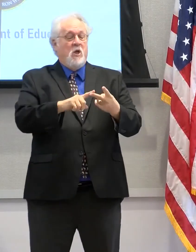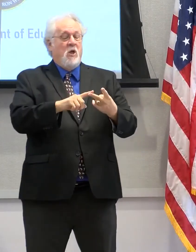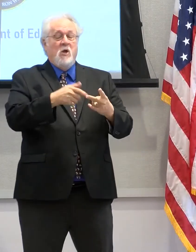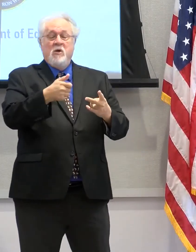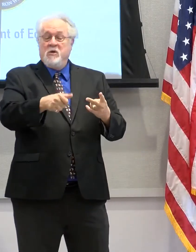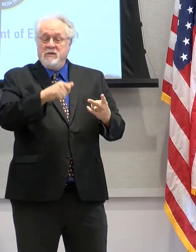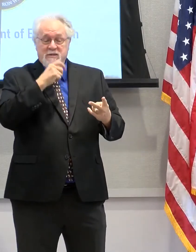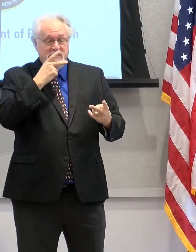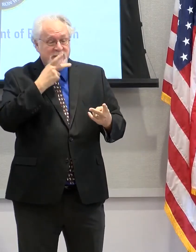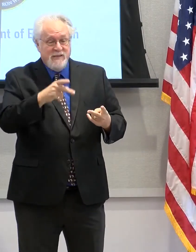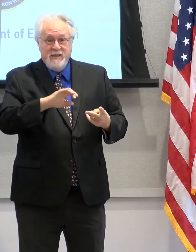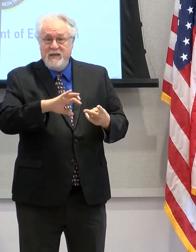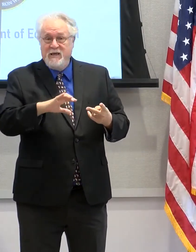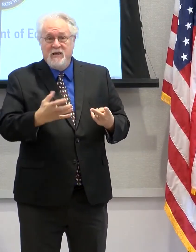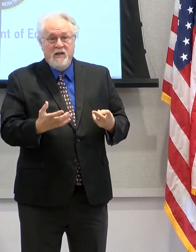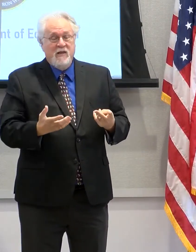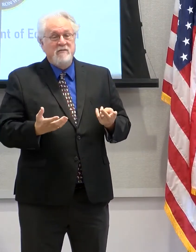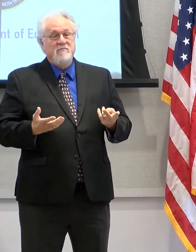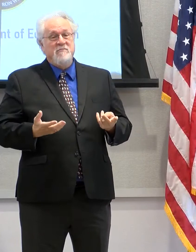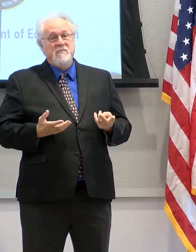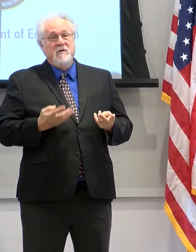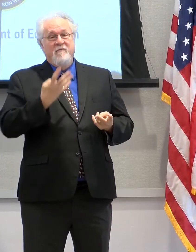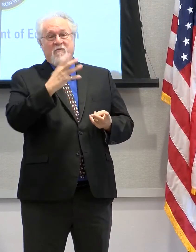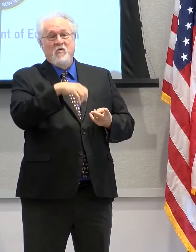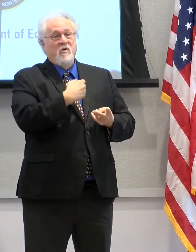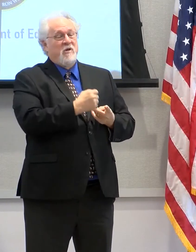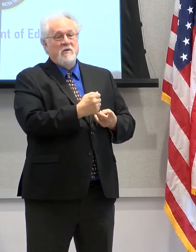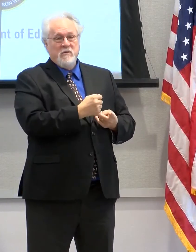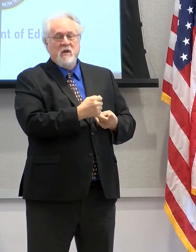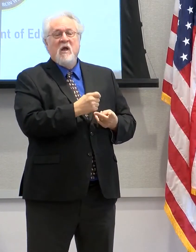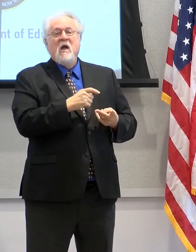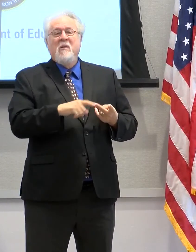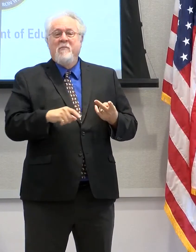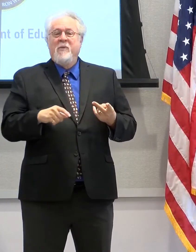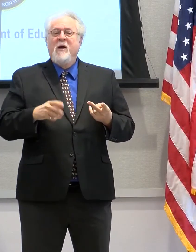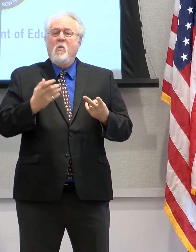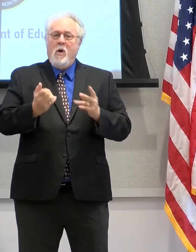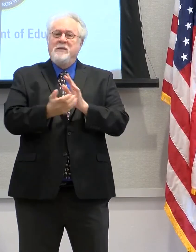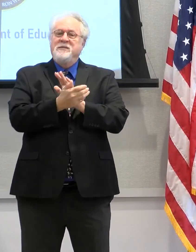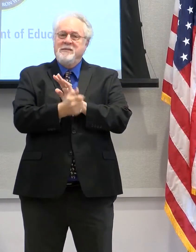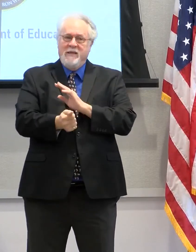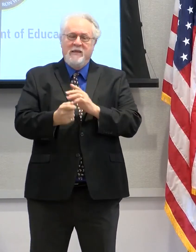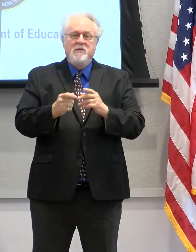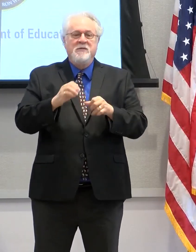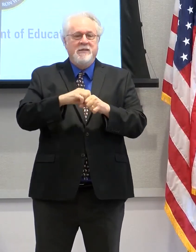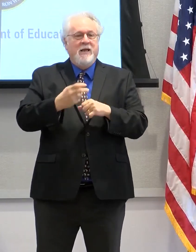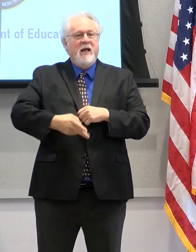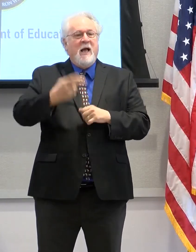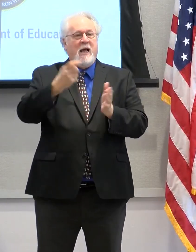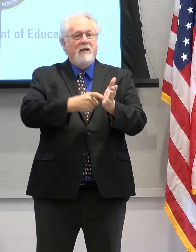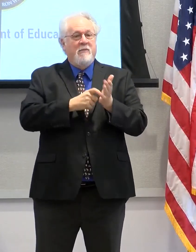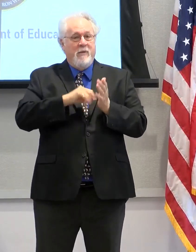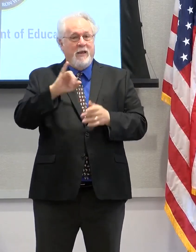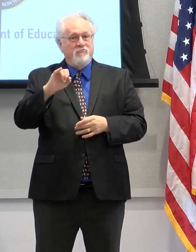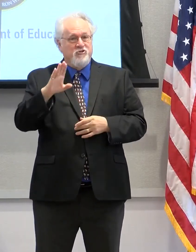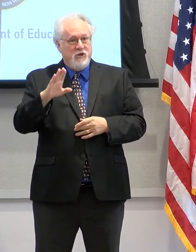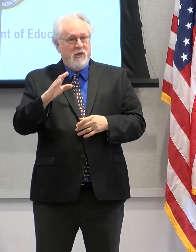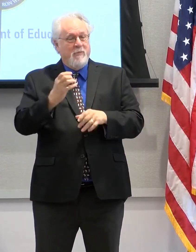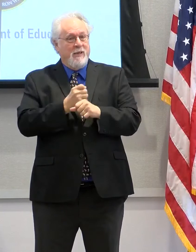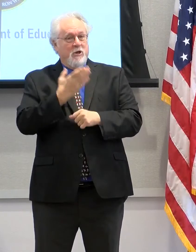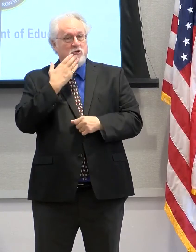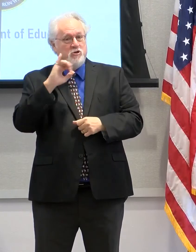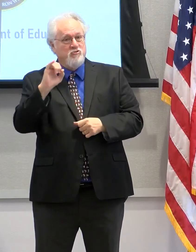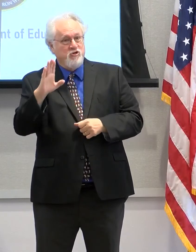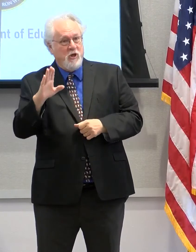see themselves inclined enough to want to go to the four-year, not right off, but certainly get a skill and want a high-demand program where they can get a good job.